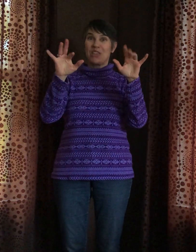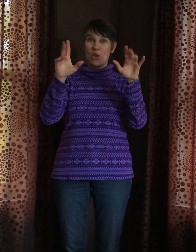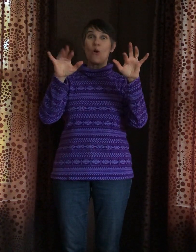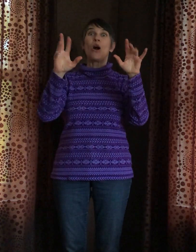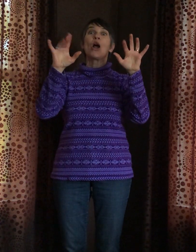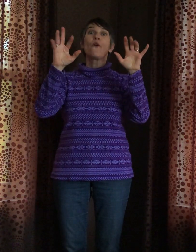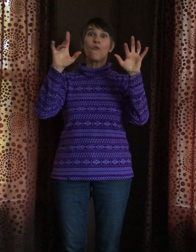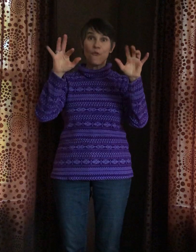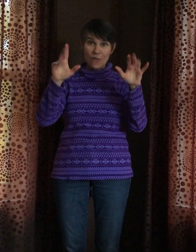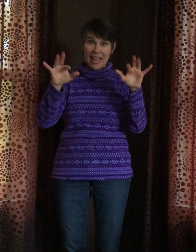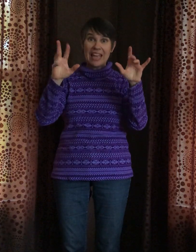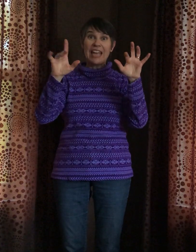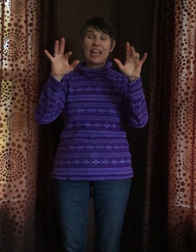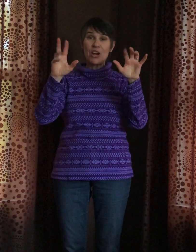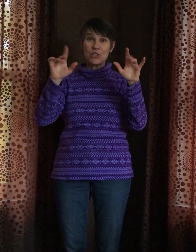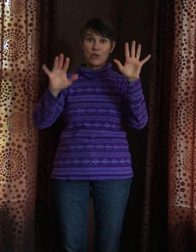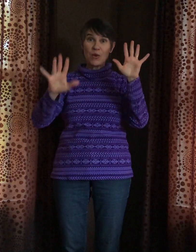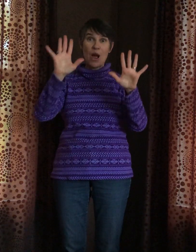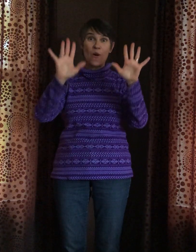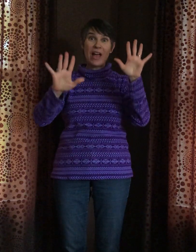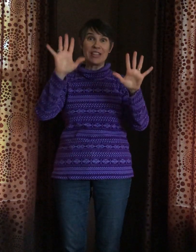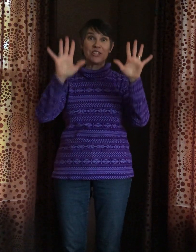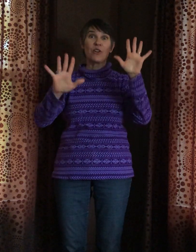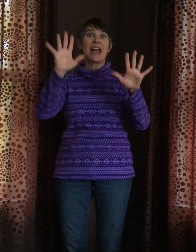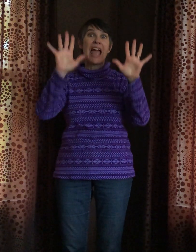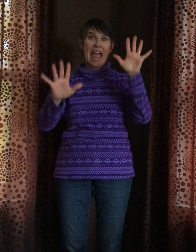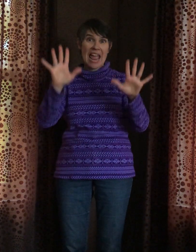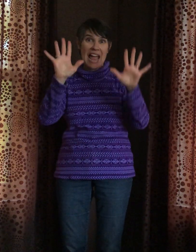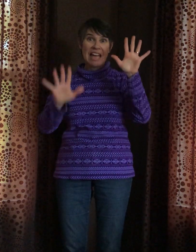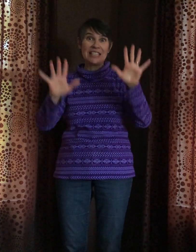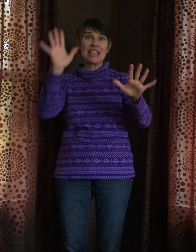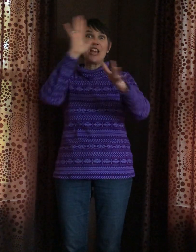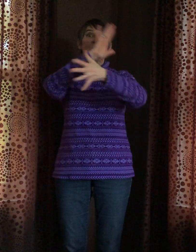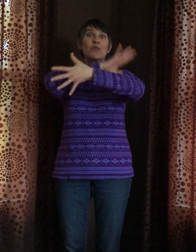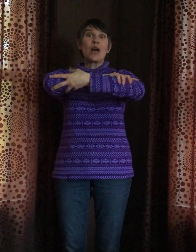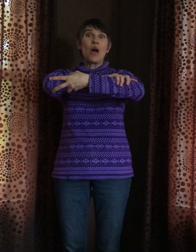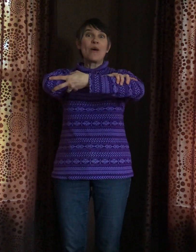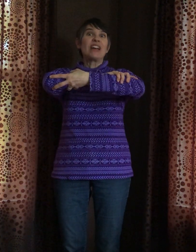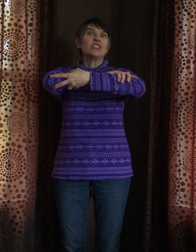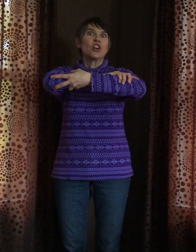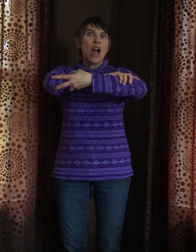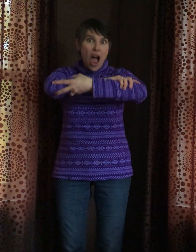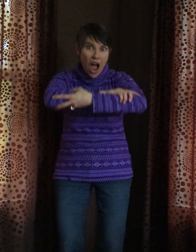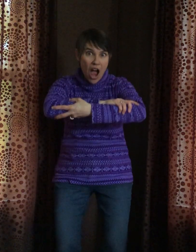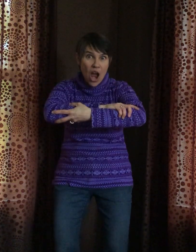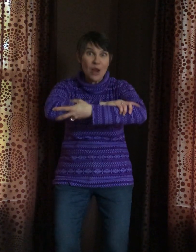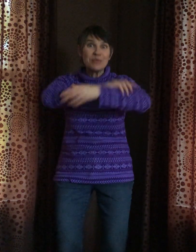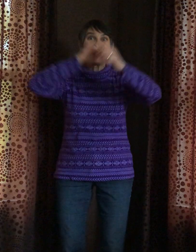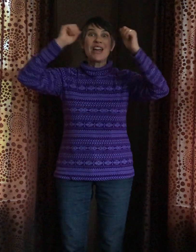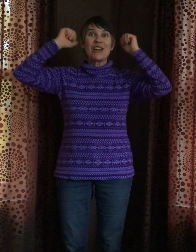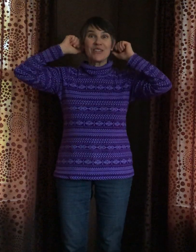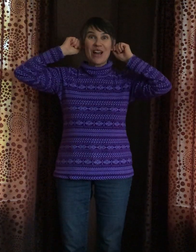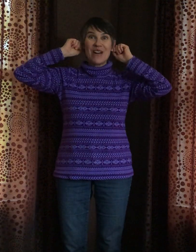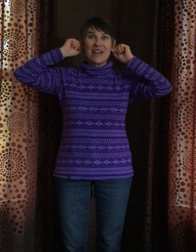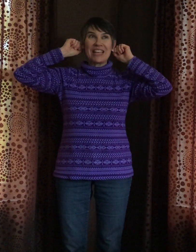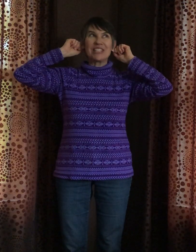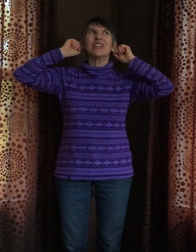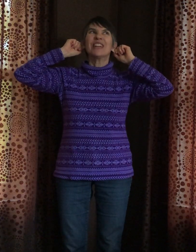Your fingers grow as your hands grow as your arms grow as your